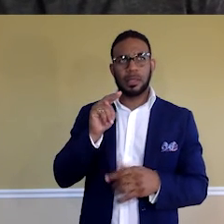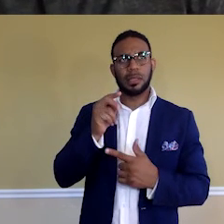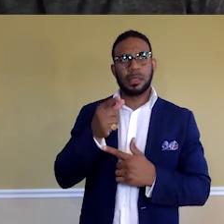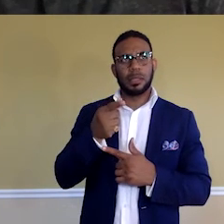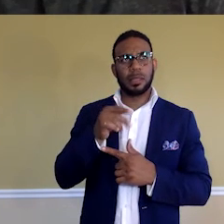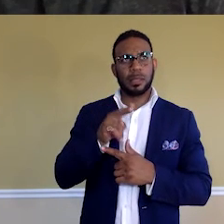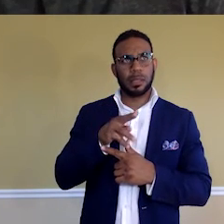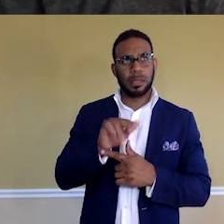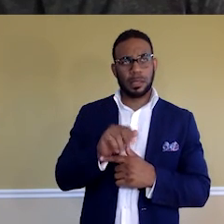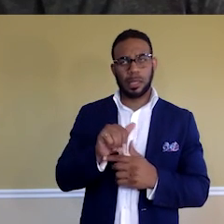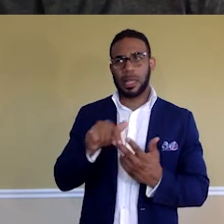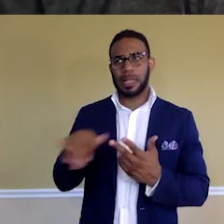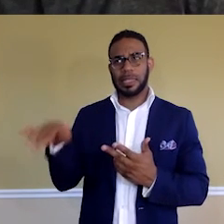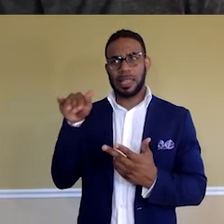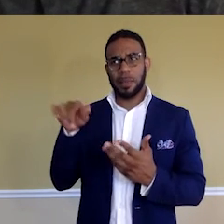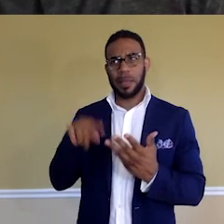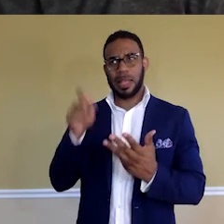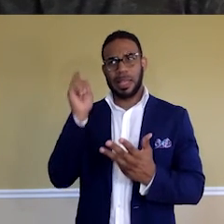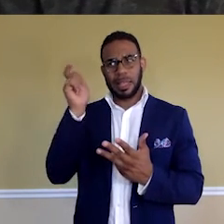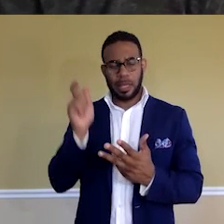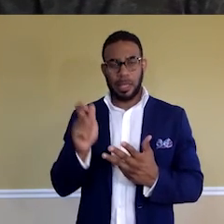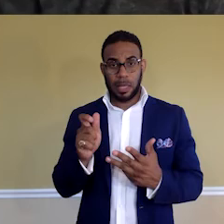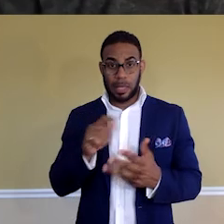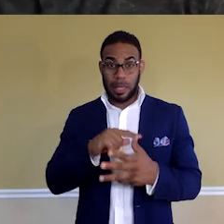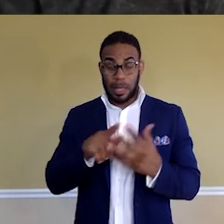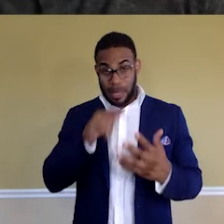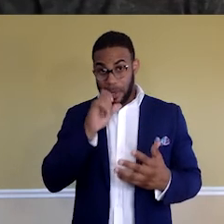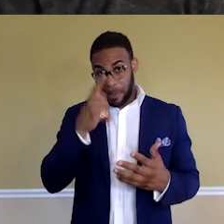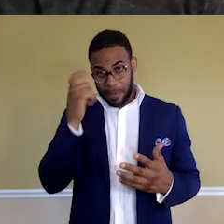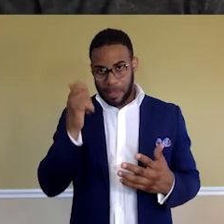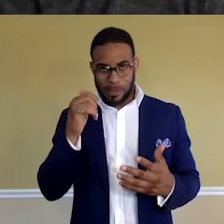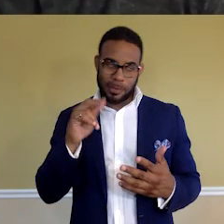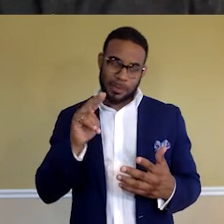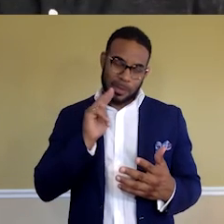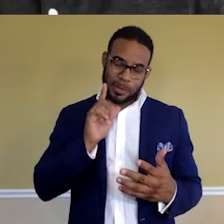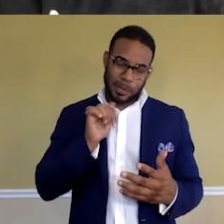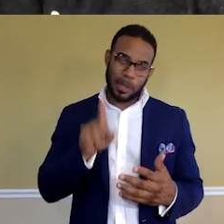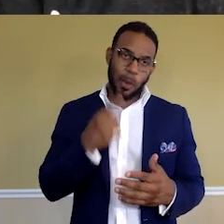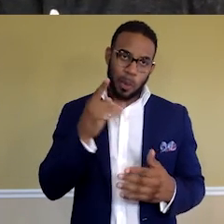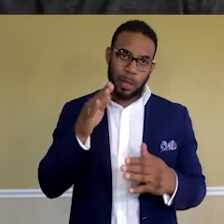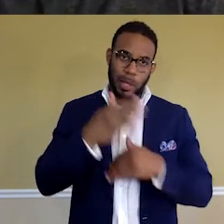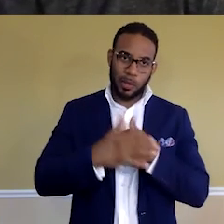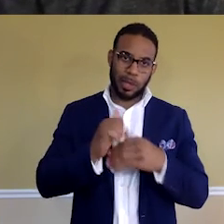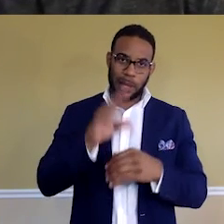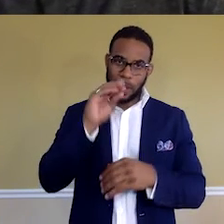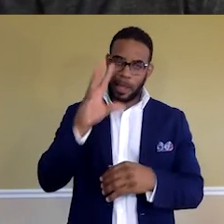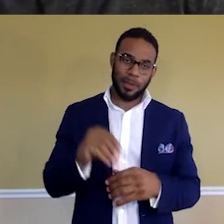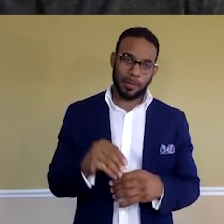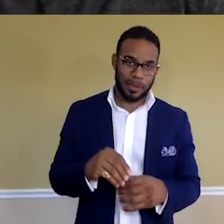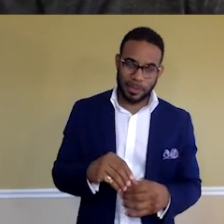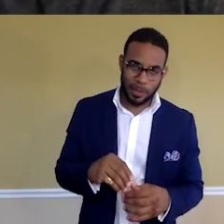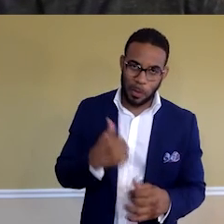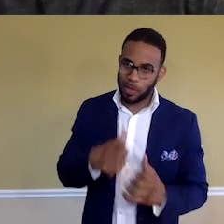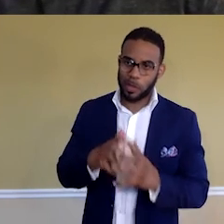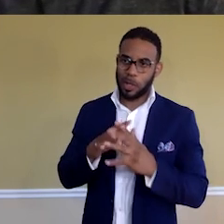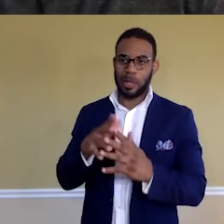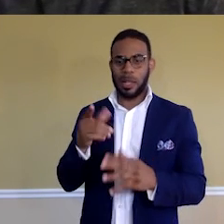Zambia, and Kenya. Now, the reason is because Nigeria is not the only country in Africa. And that was how we started up with Ghana, Zambia, and Kenya.